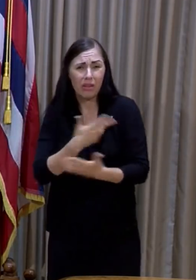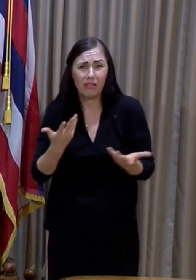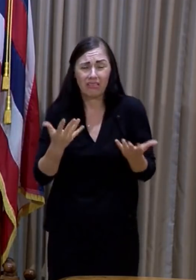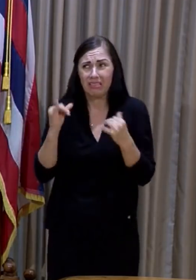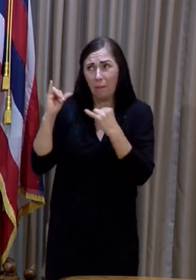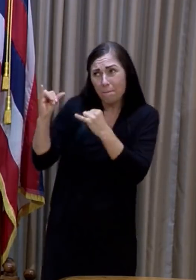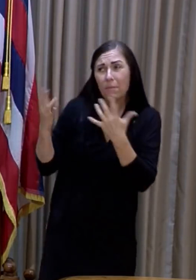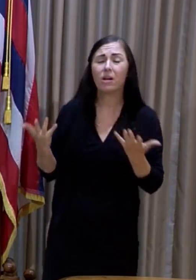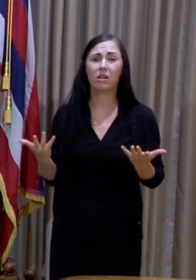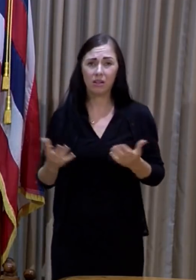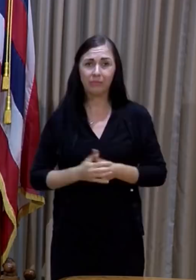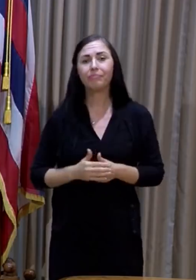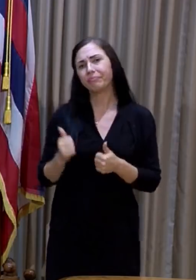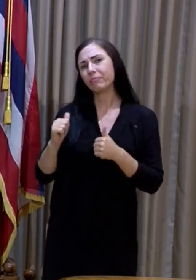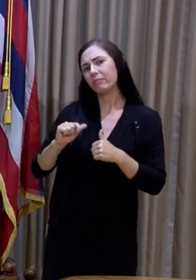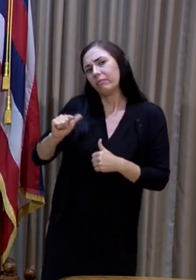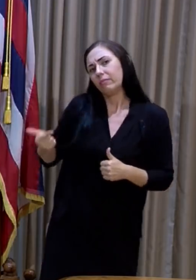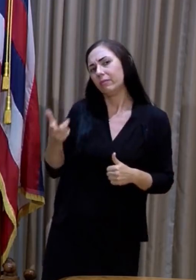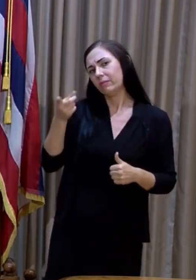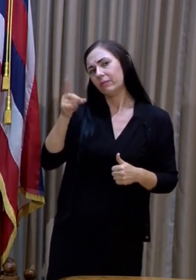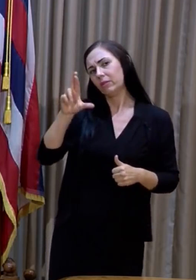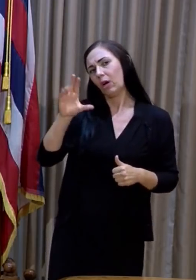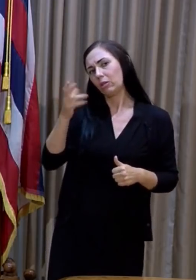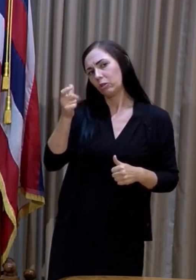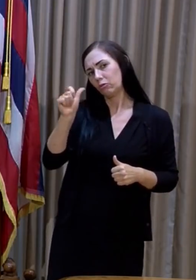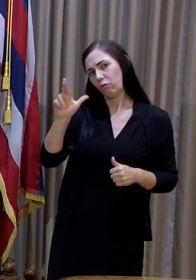And I'll let Dr. Char add.